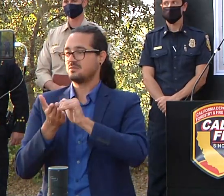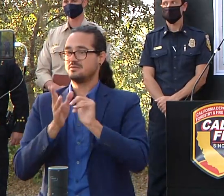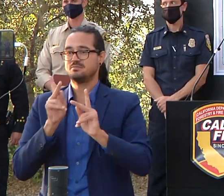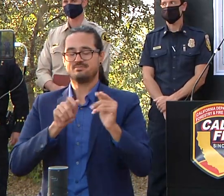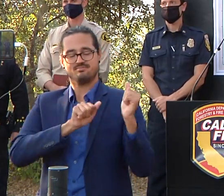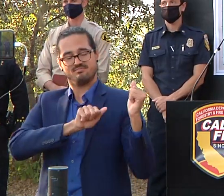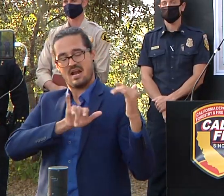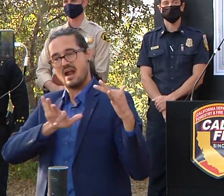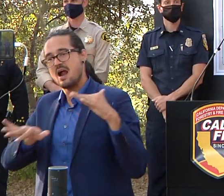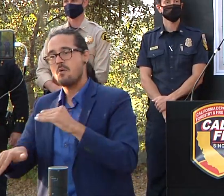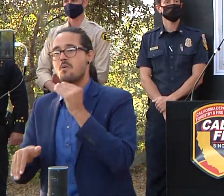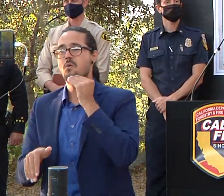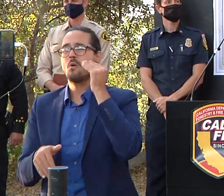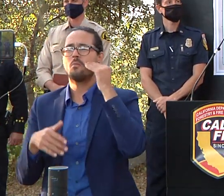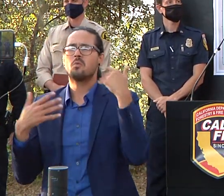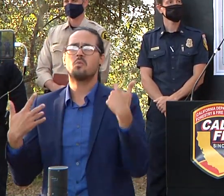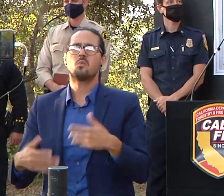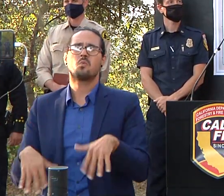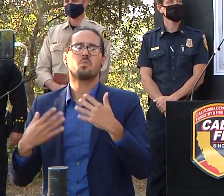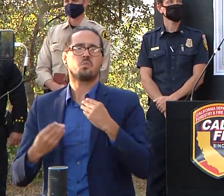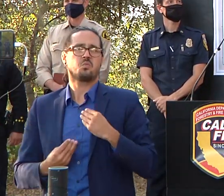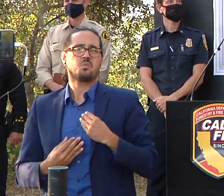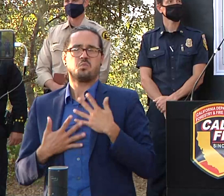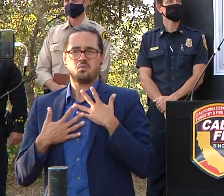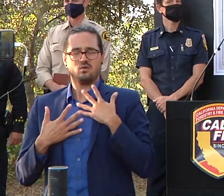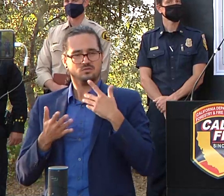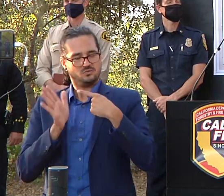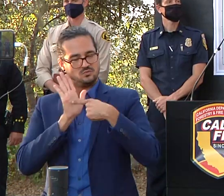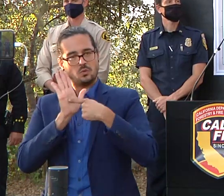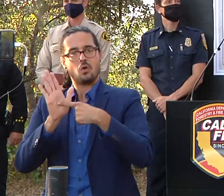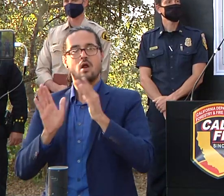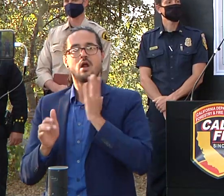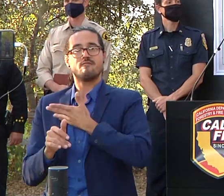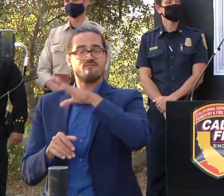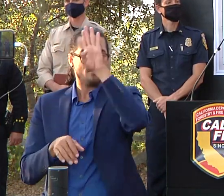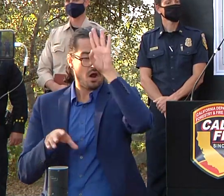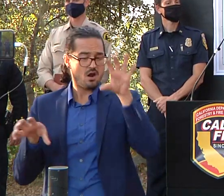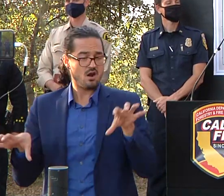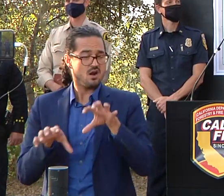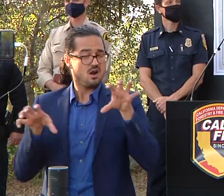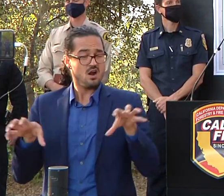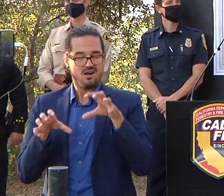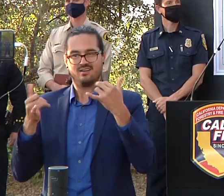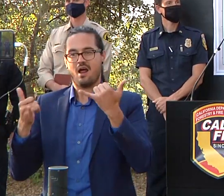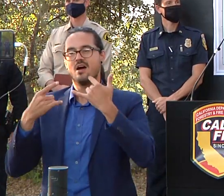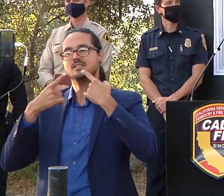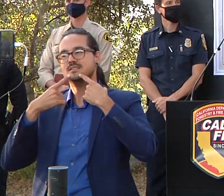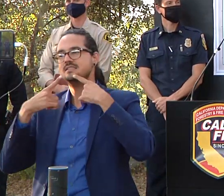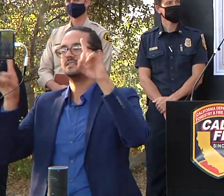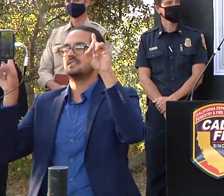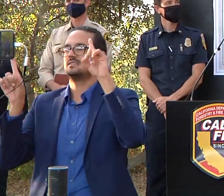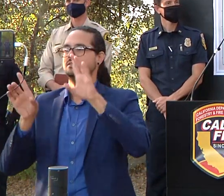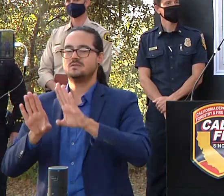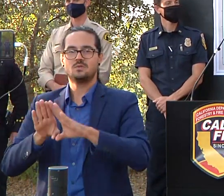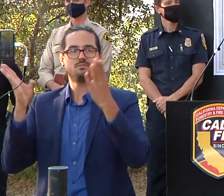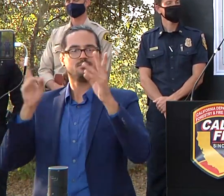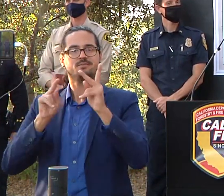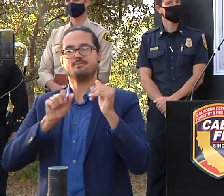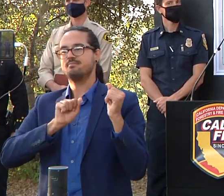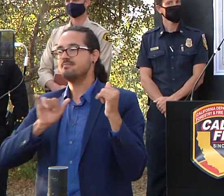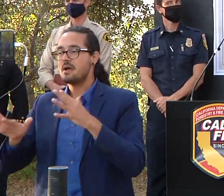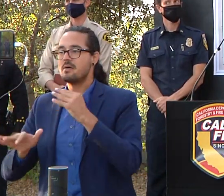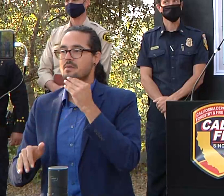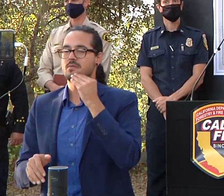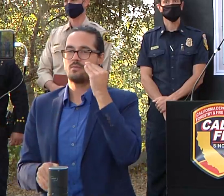firefighters have done out on the ground we still got a lot of work to do ahead of us lots of smoke production today as the skies cleared